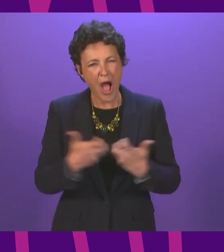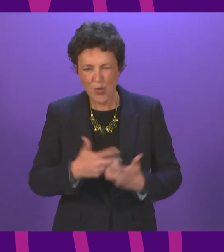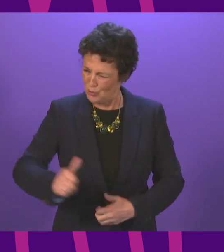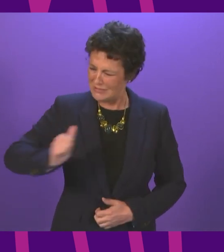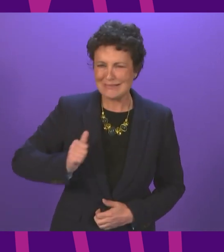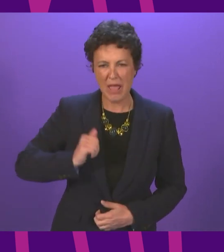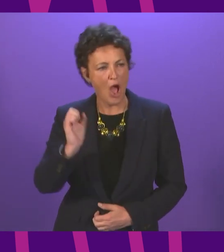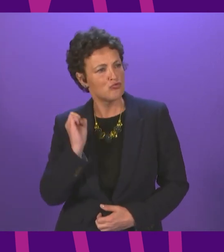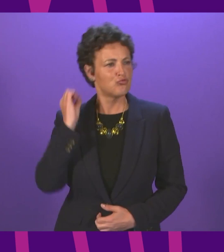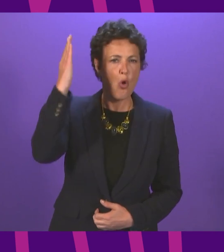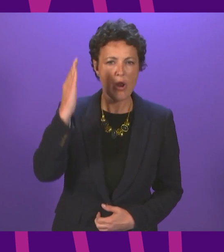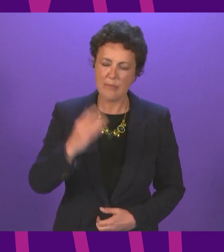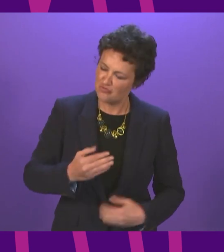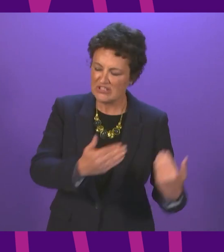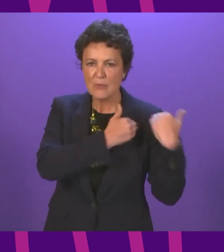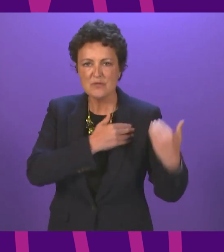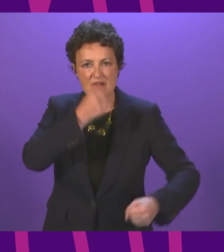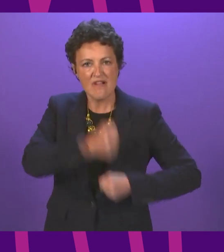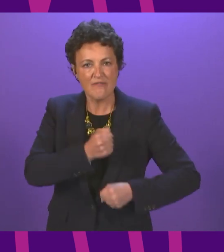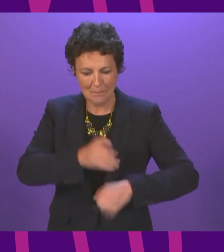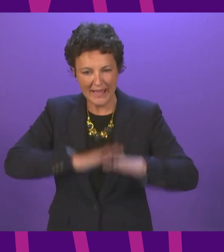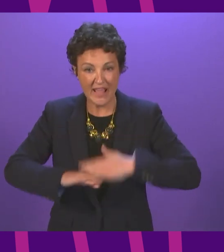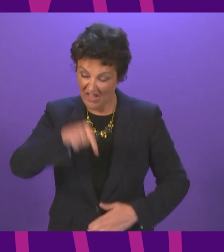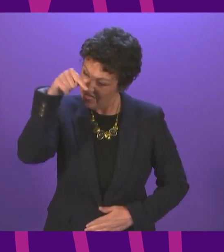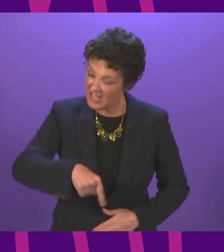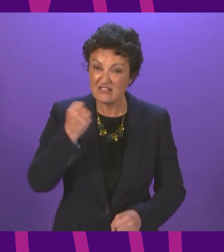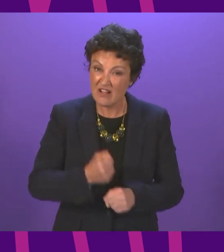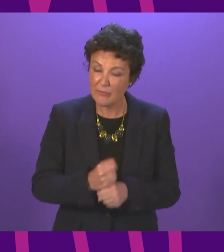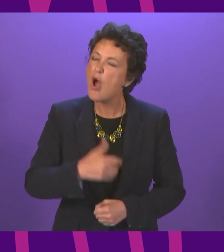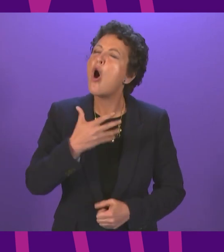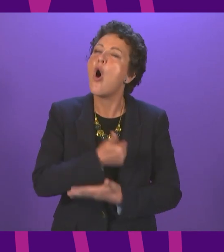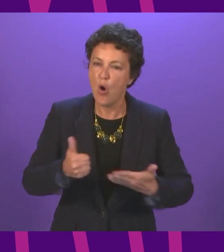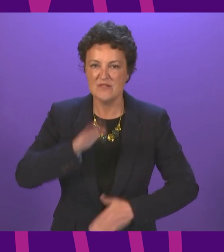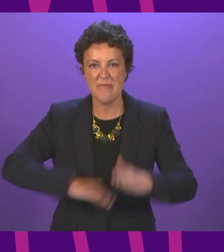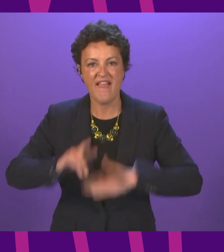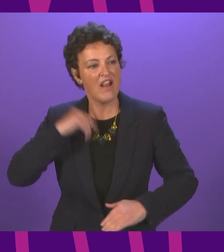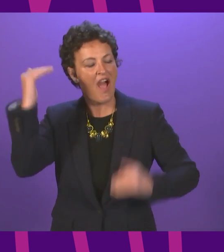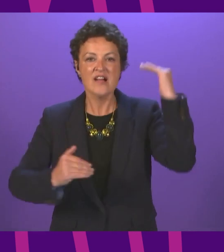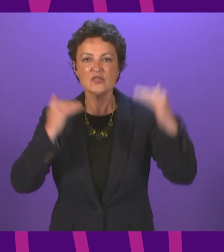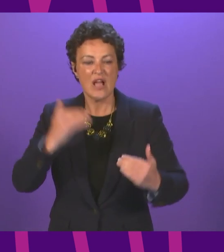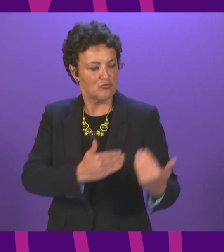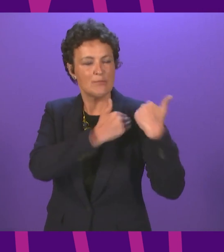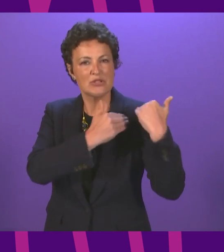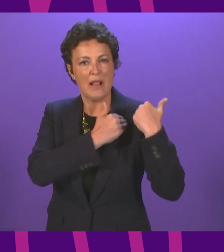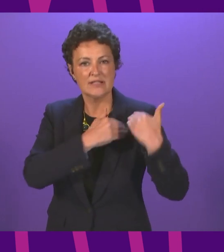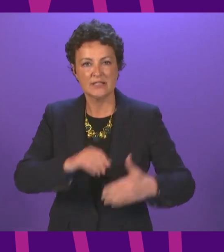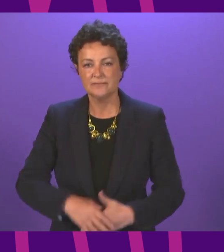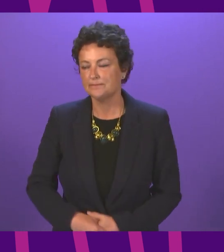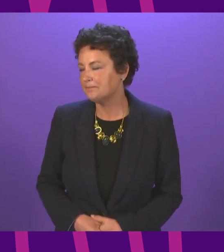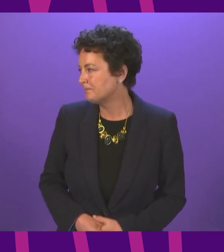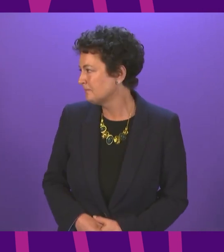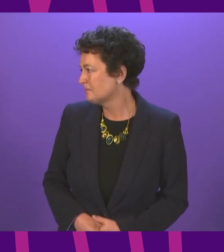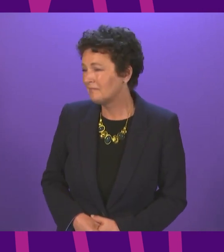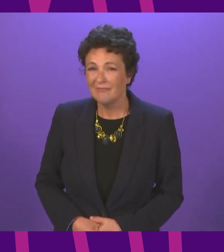government to behave, and that is how this government will always conduct itself. Douglas Ross, there is